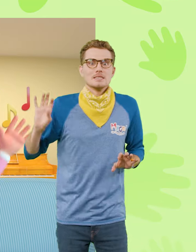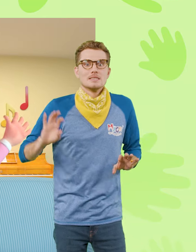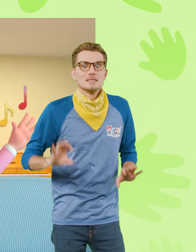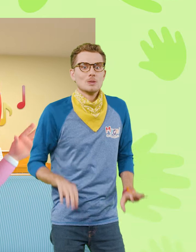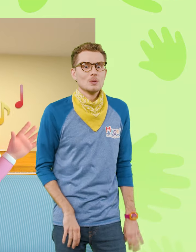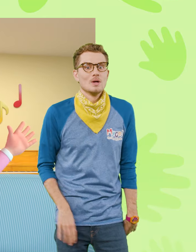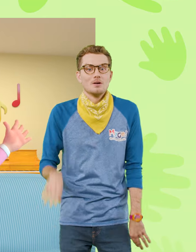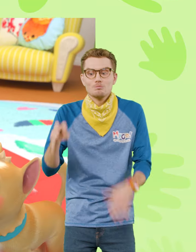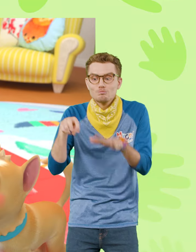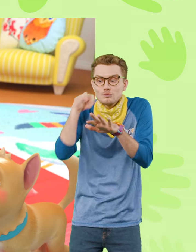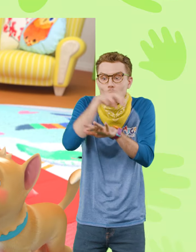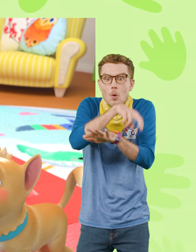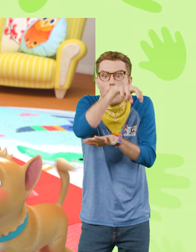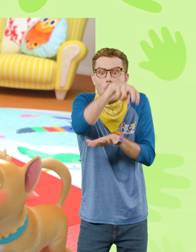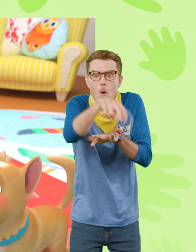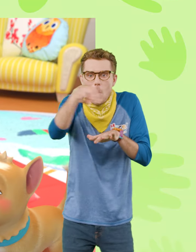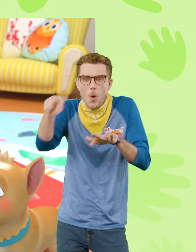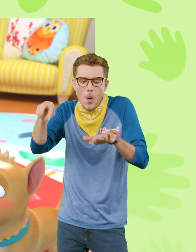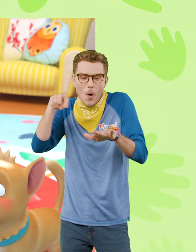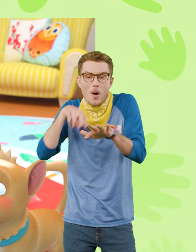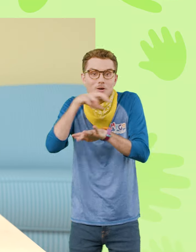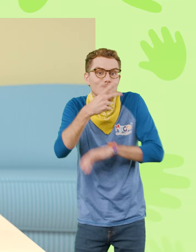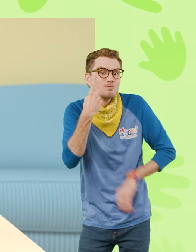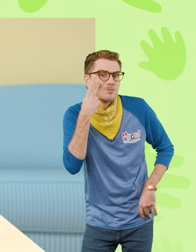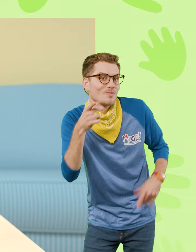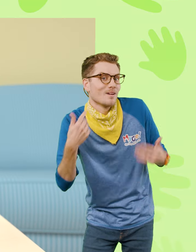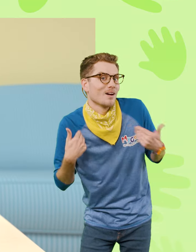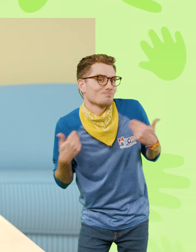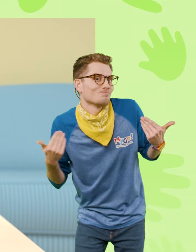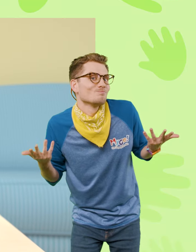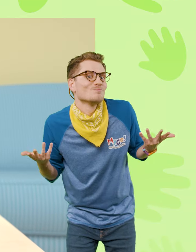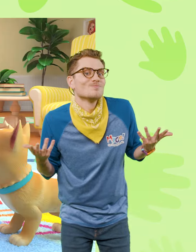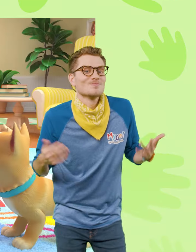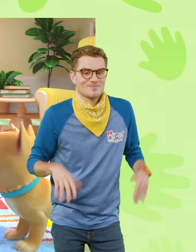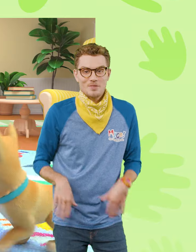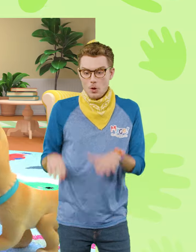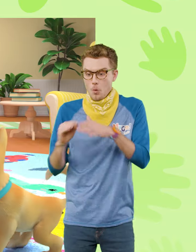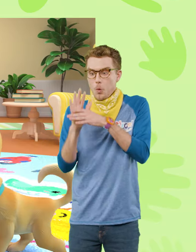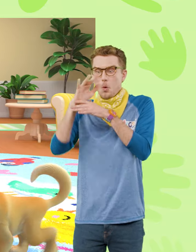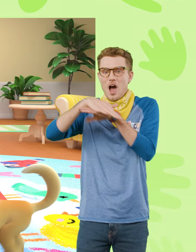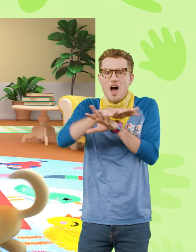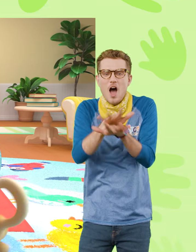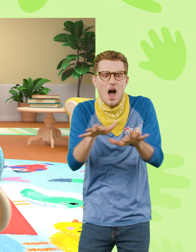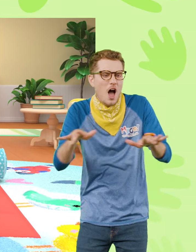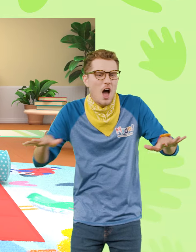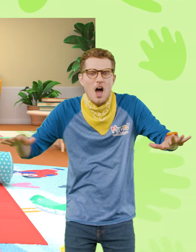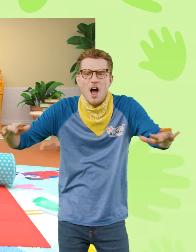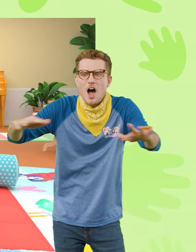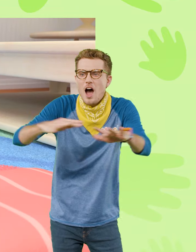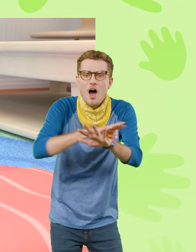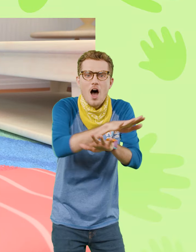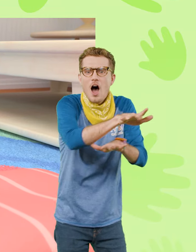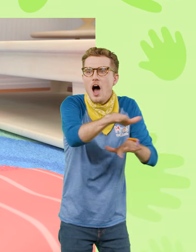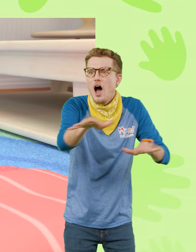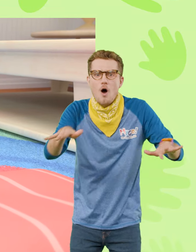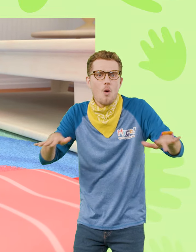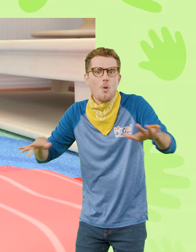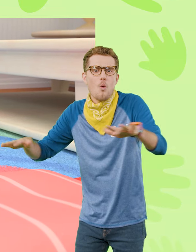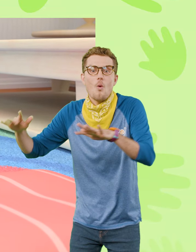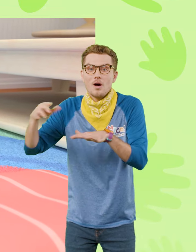Jump across, see what you've got Lava, lava everywhere Jump